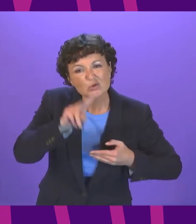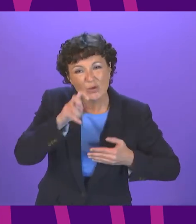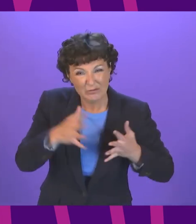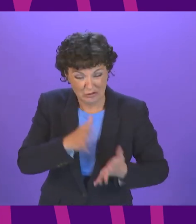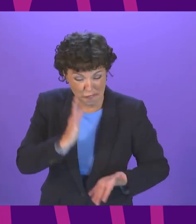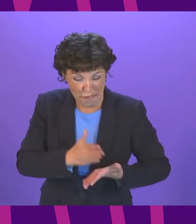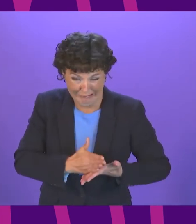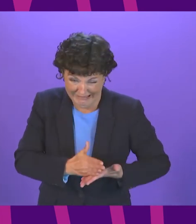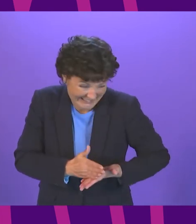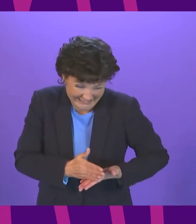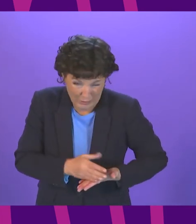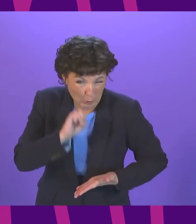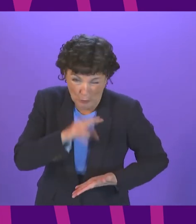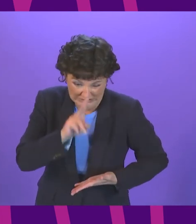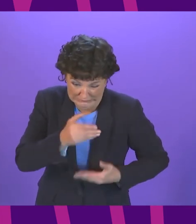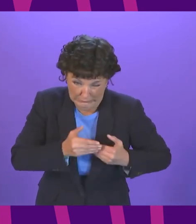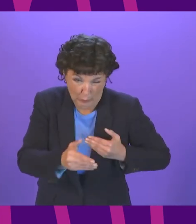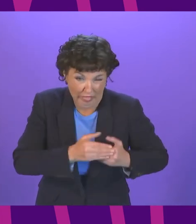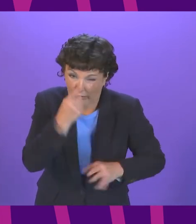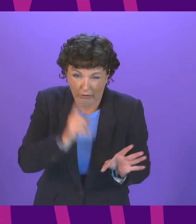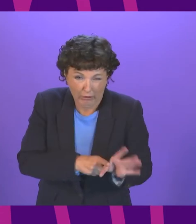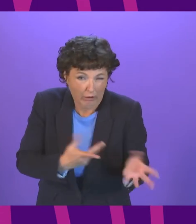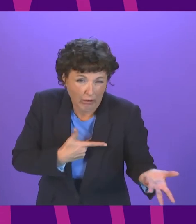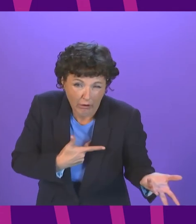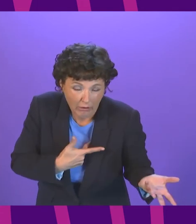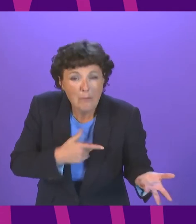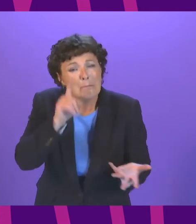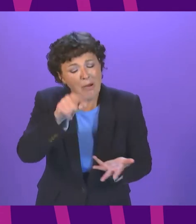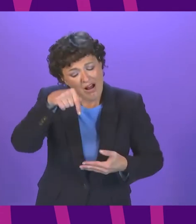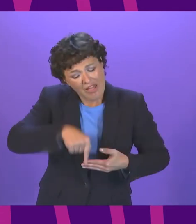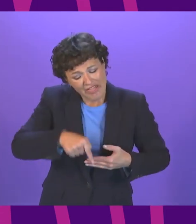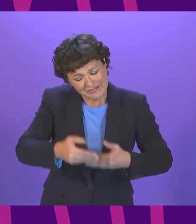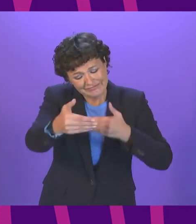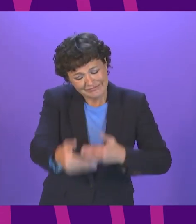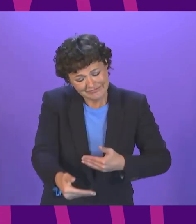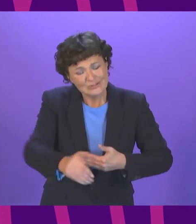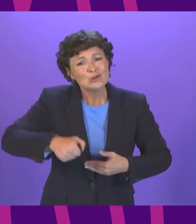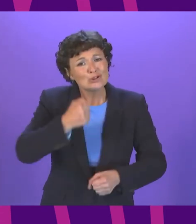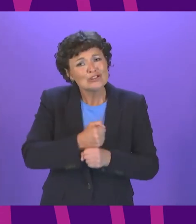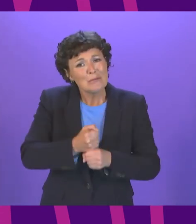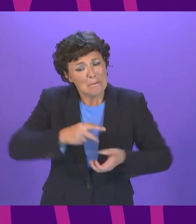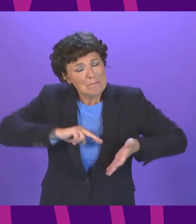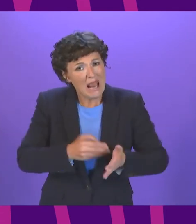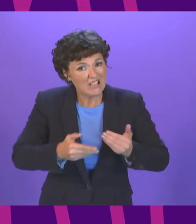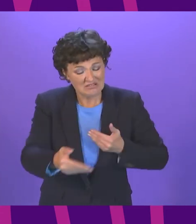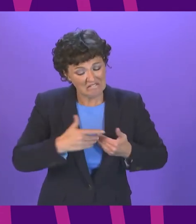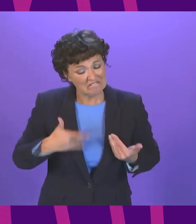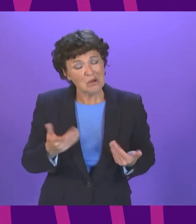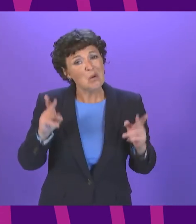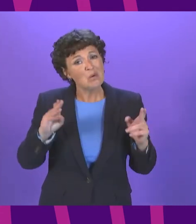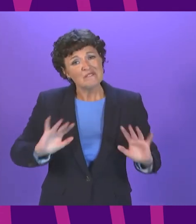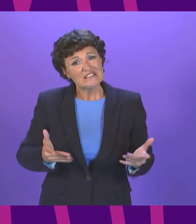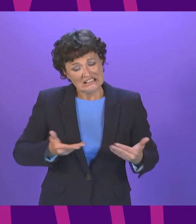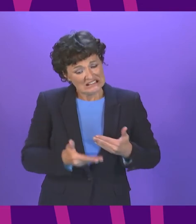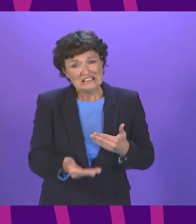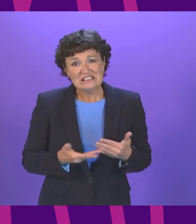they will be seen in 50 but in the pages of this programme there is little in the way of that new hope to be found